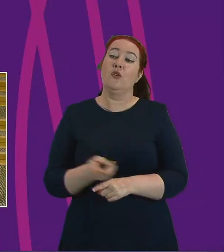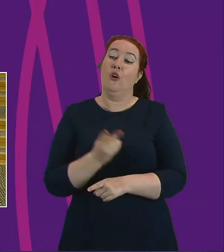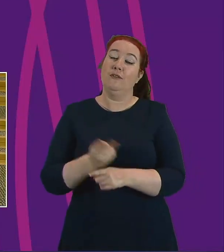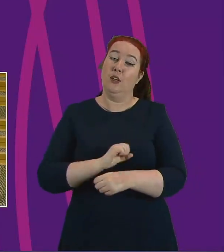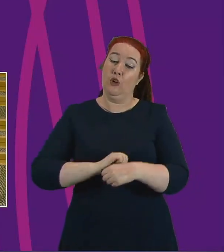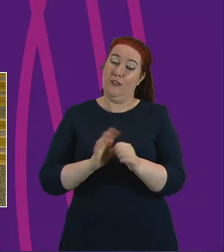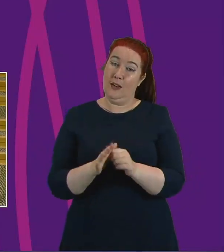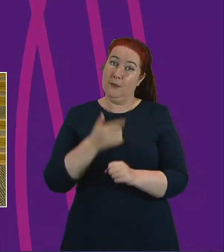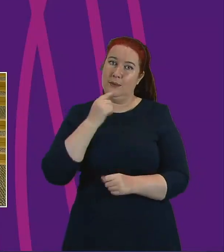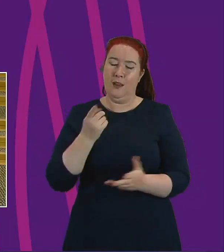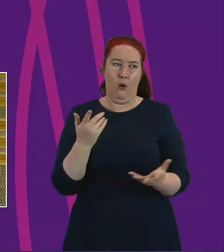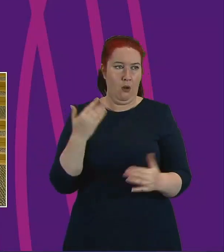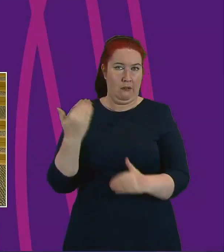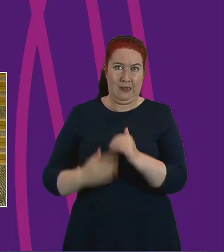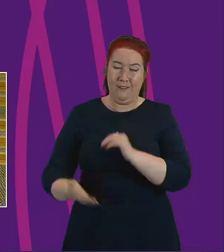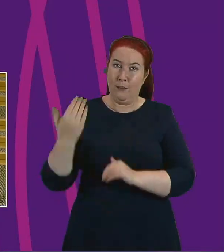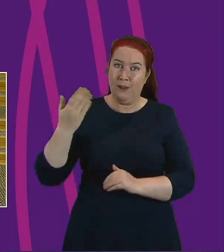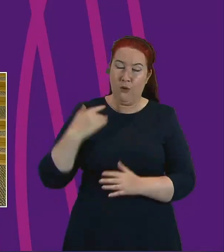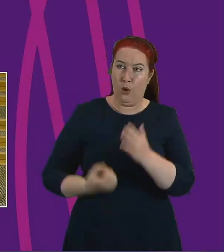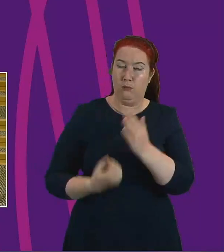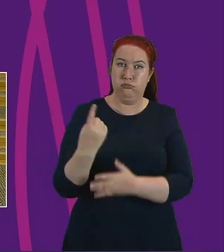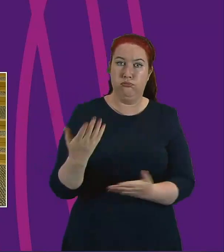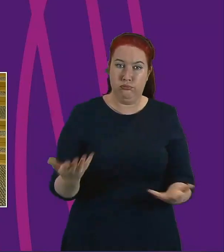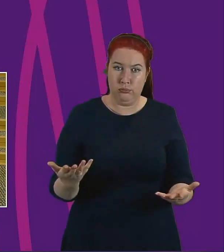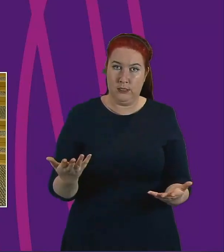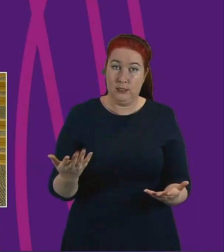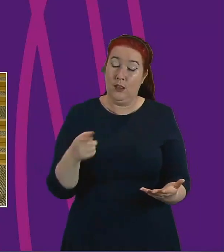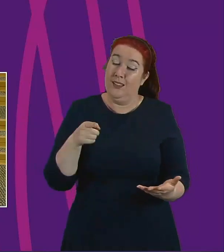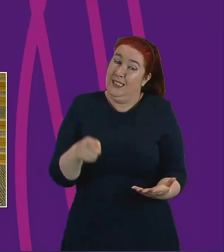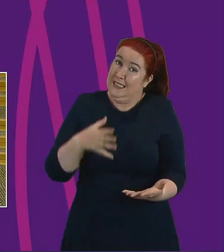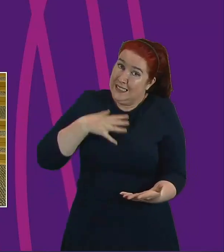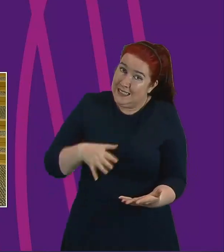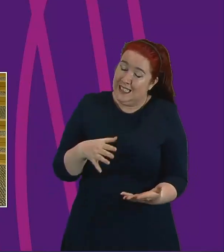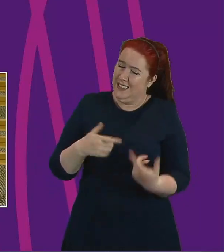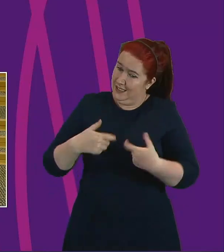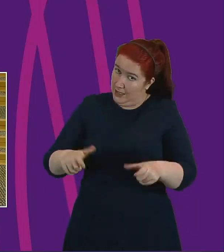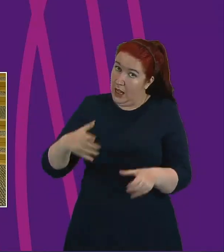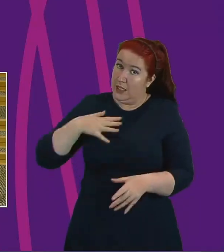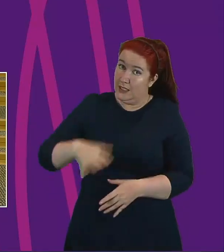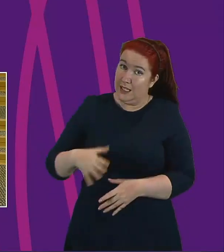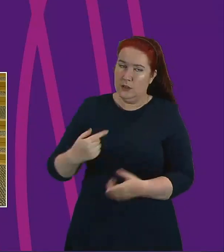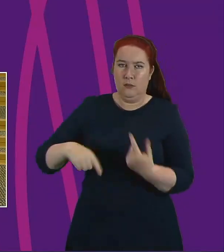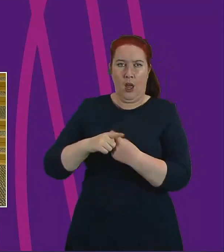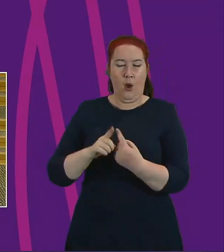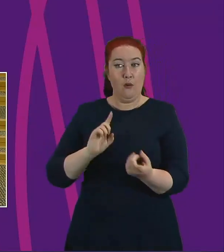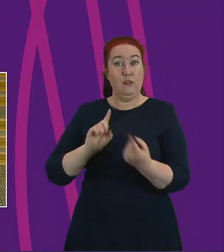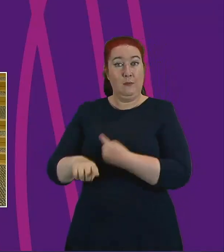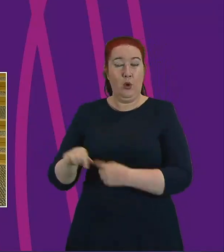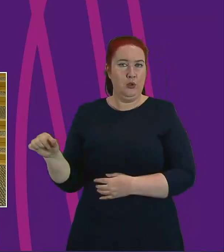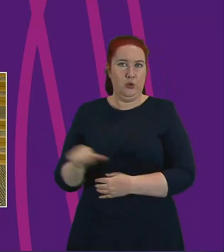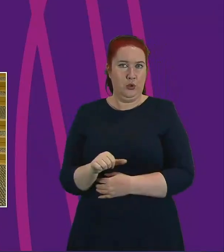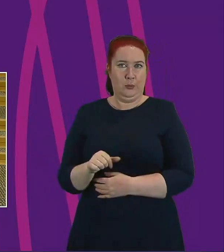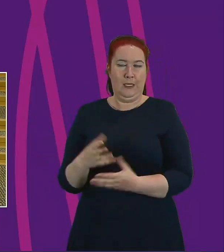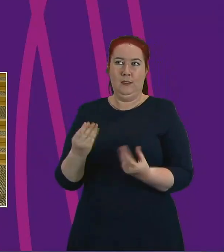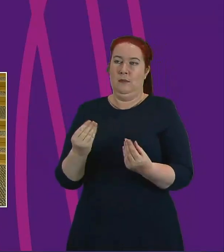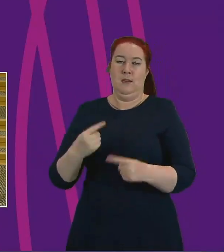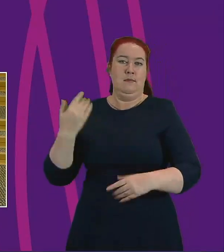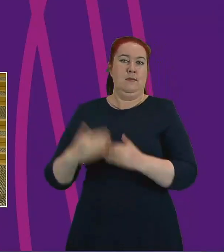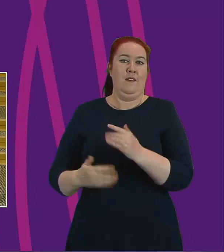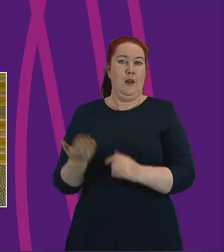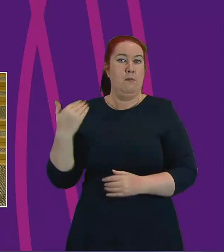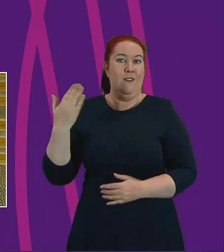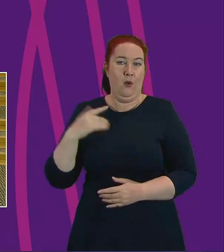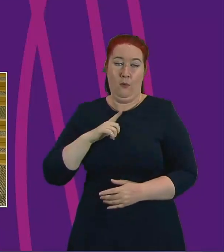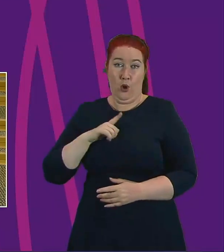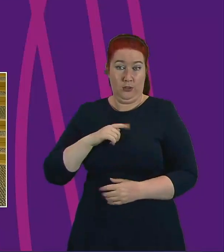has been unprecedented and it required and still requires our response to be unprecedented in order to meet the monumental scale